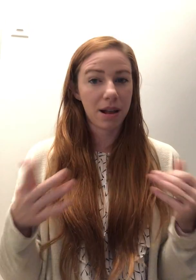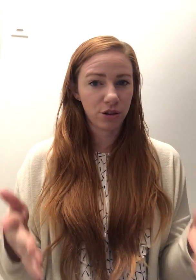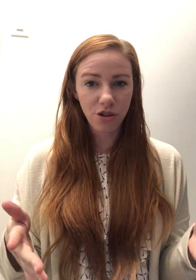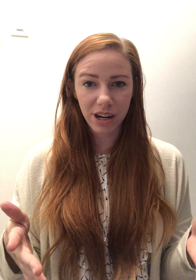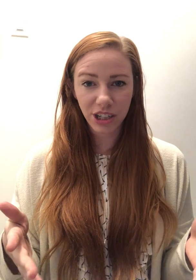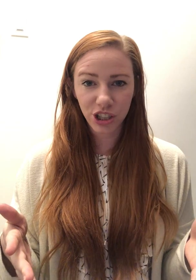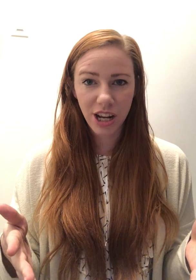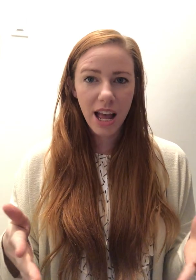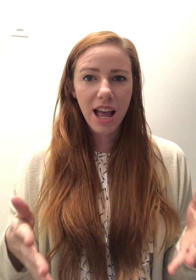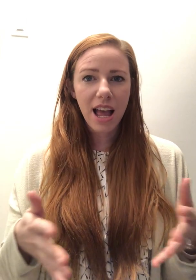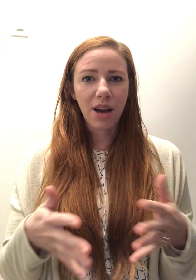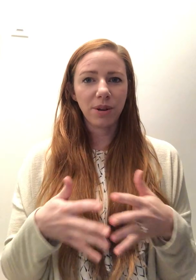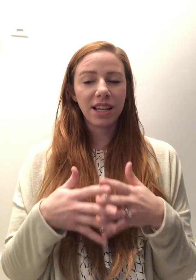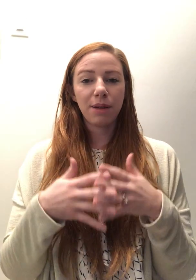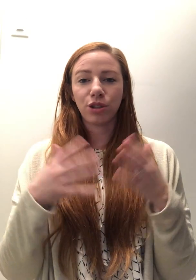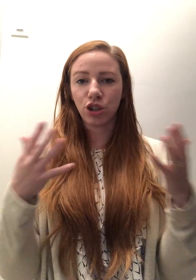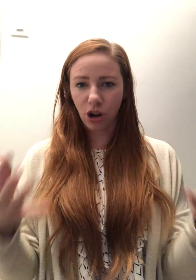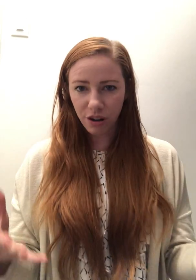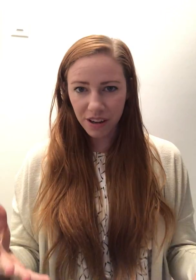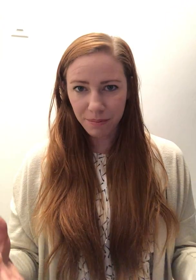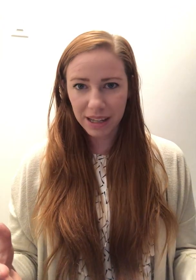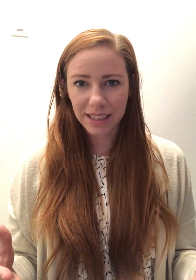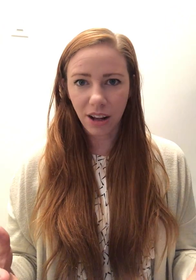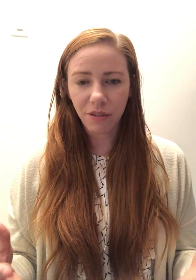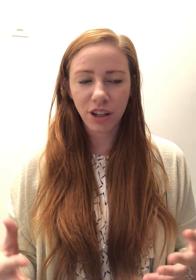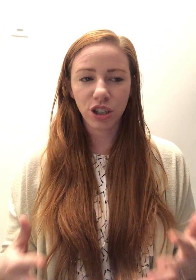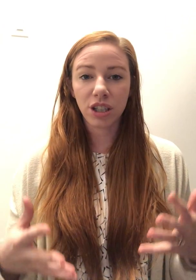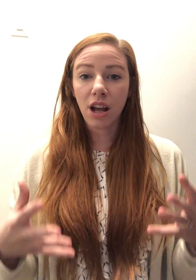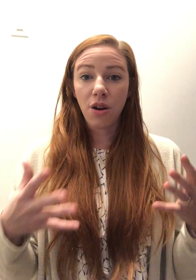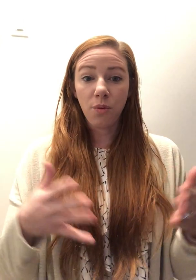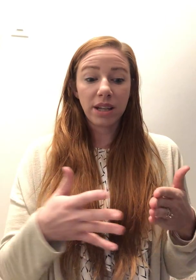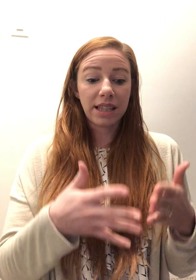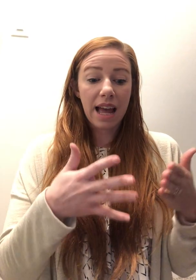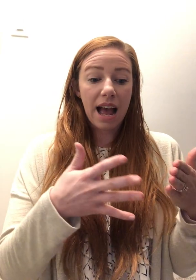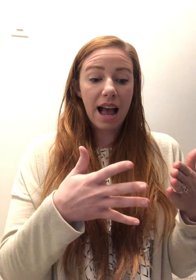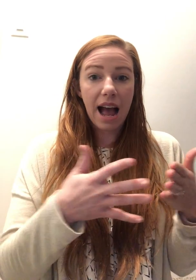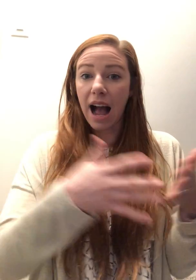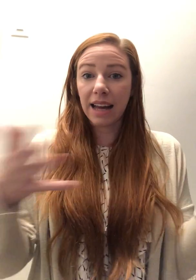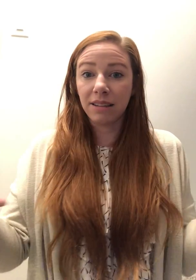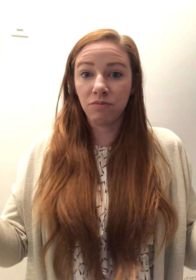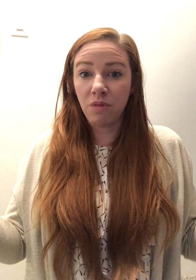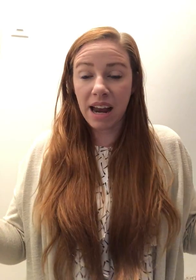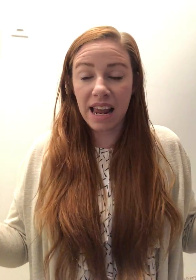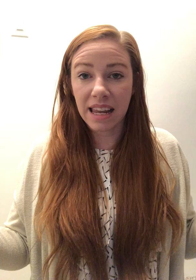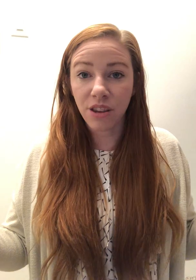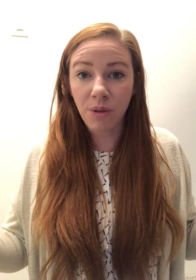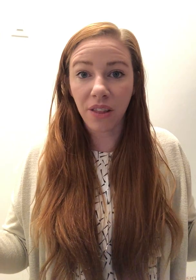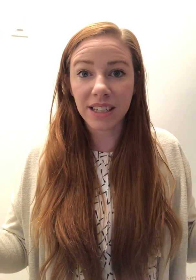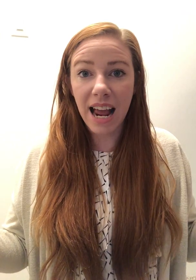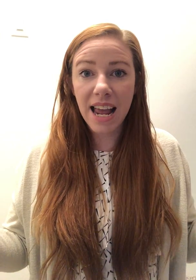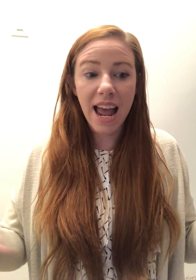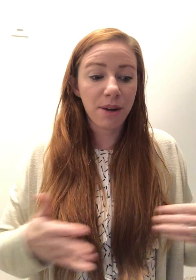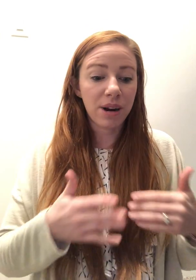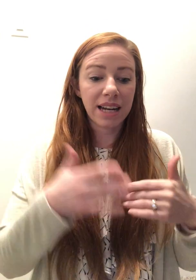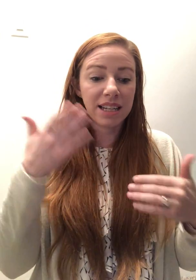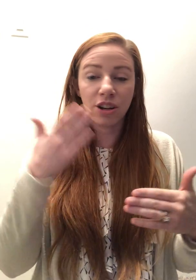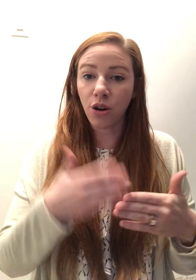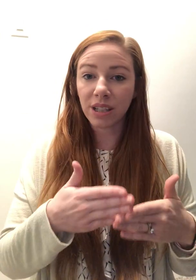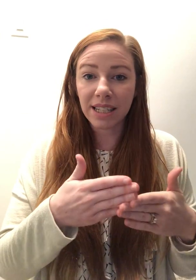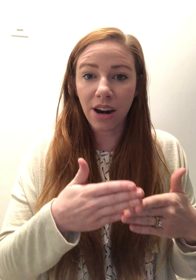malnourished. It wasn't that I was starving myself. It just was that I had eaten throughout the day. And when I didn't go to sit